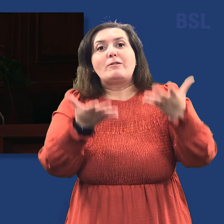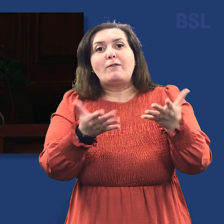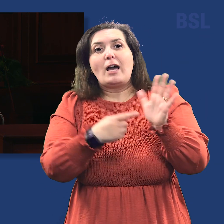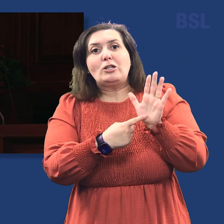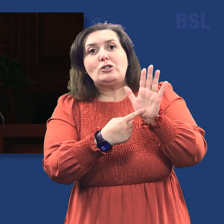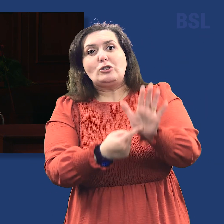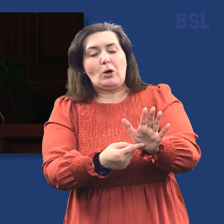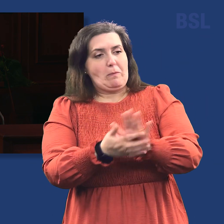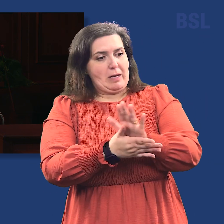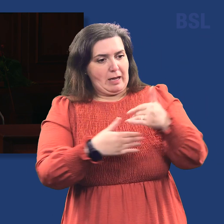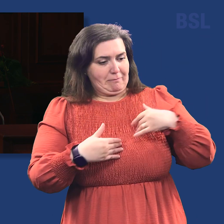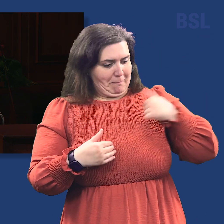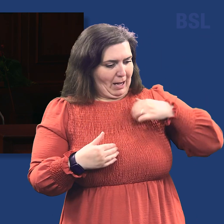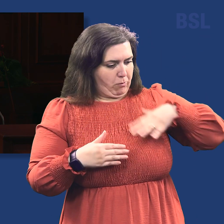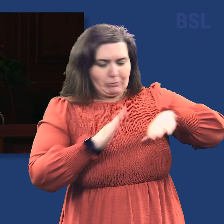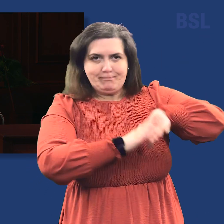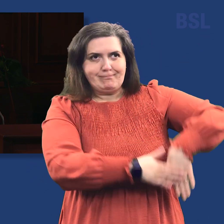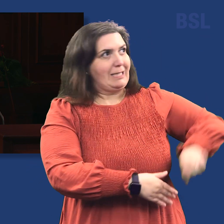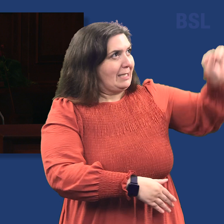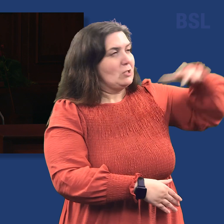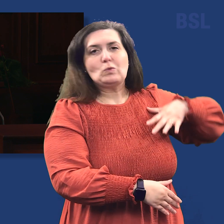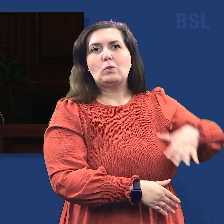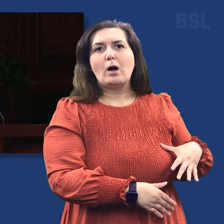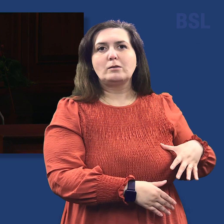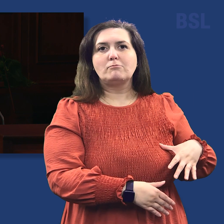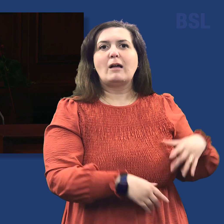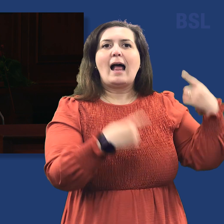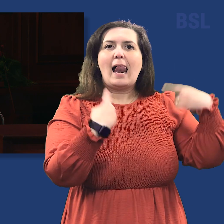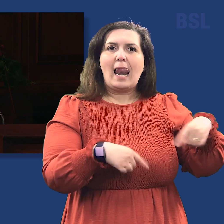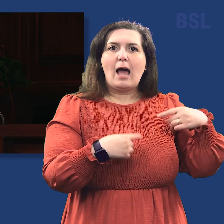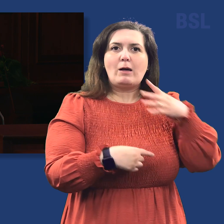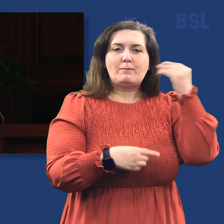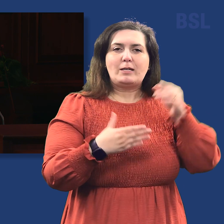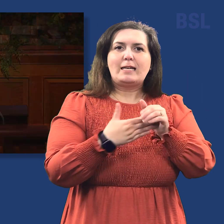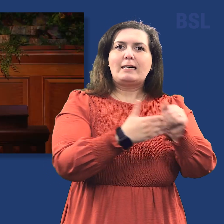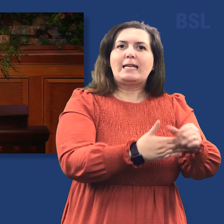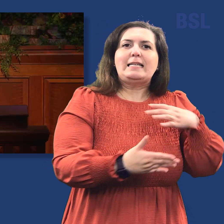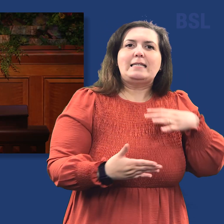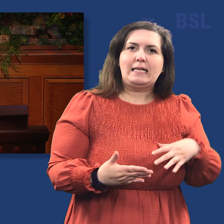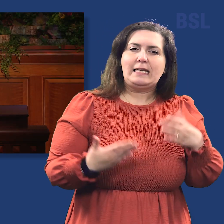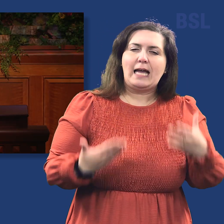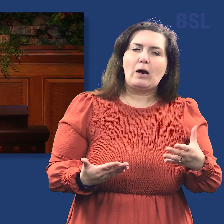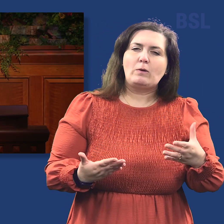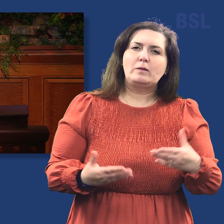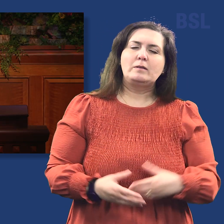to the Lord is that we receive the spiritual guidance we need. With a growing